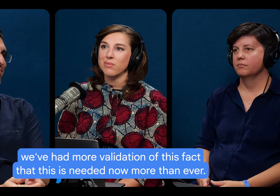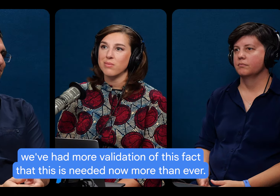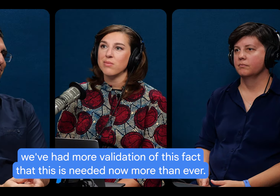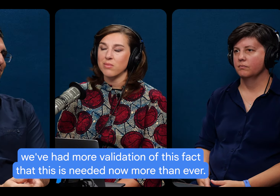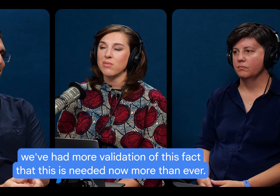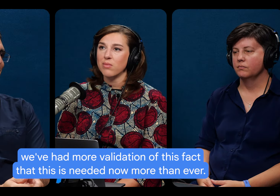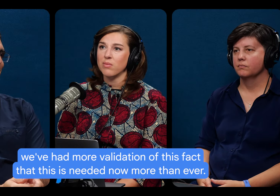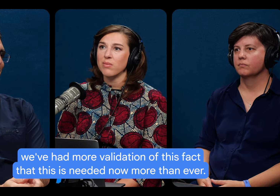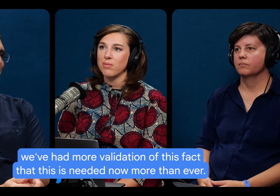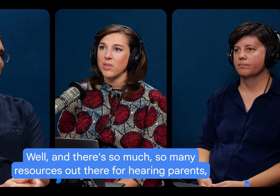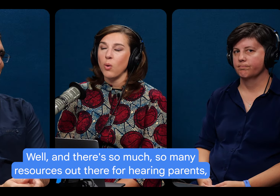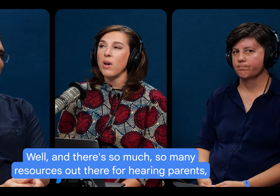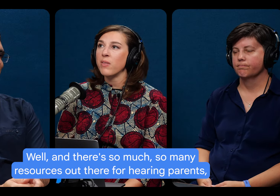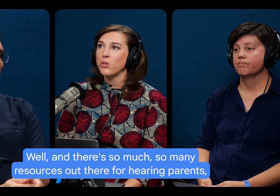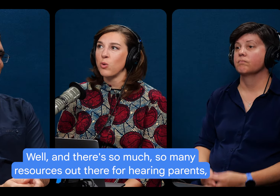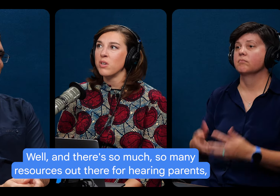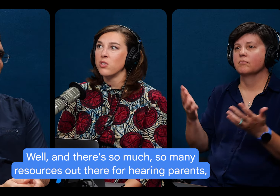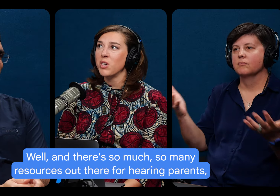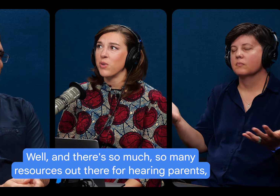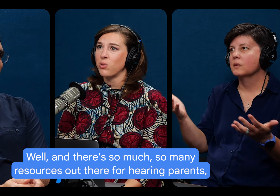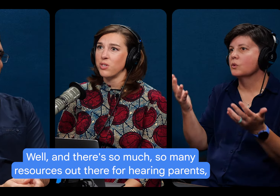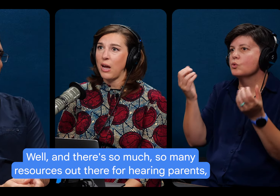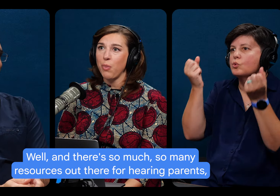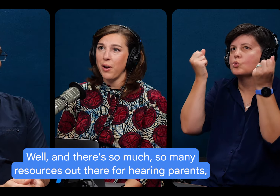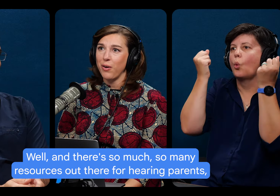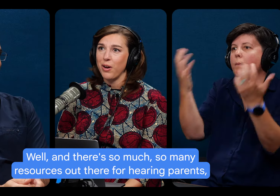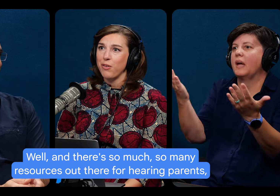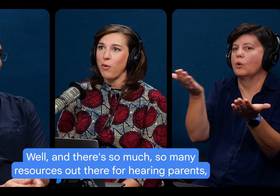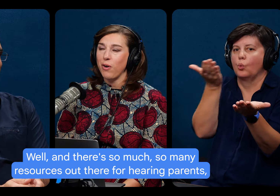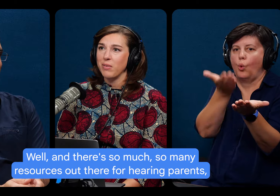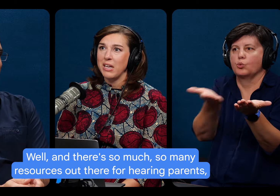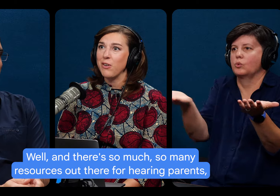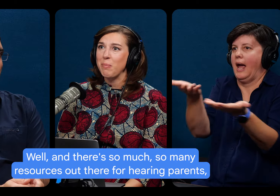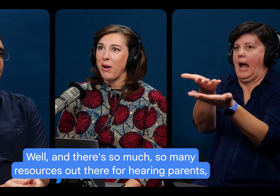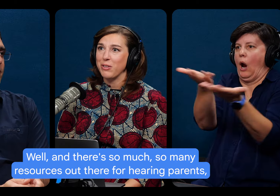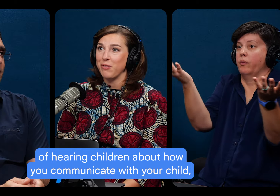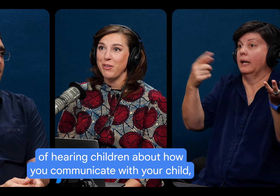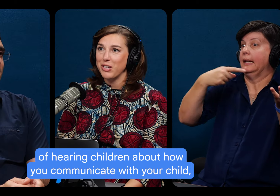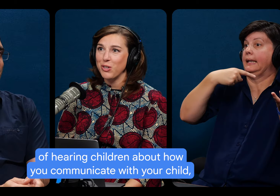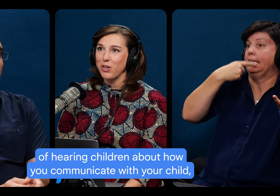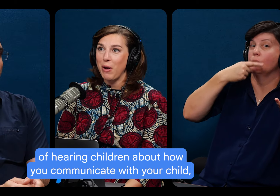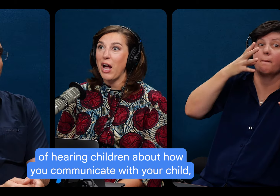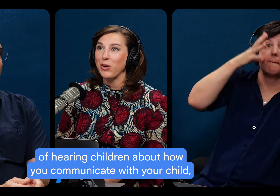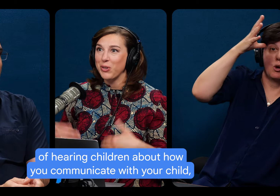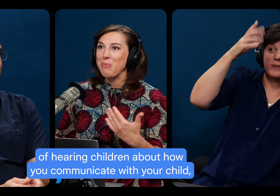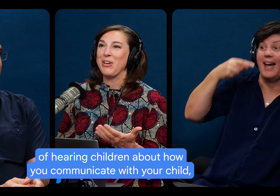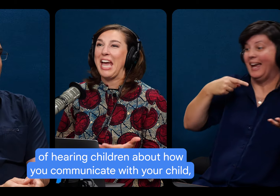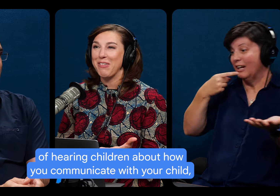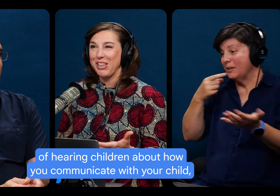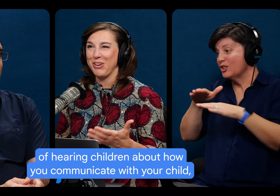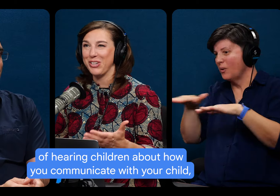needed now more than ever. Well, and there's so many resources out there for hearing parents of hearing children about how you